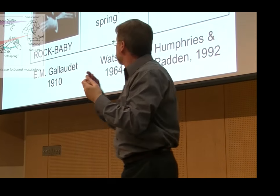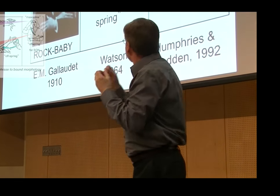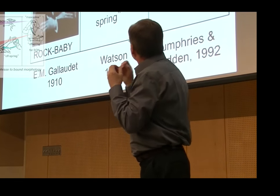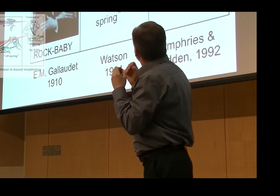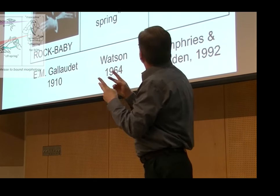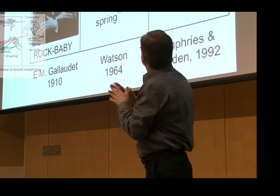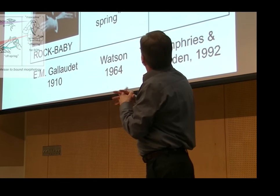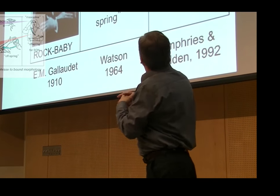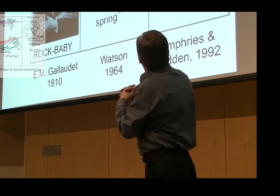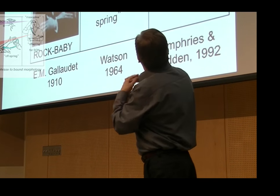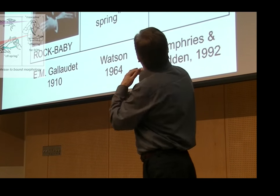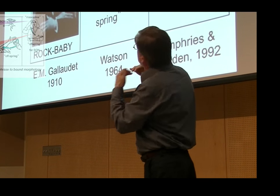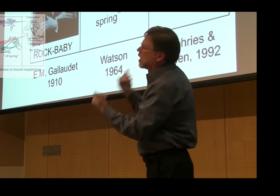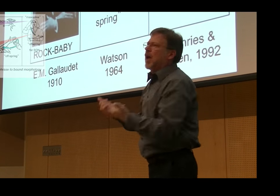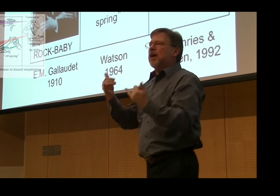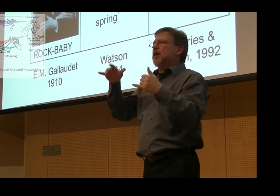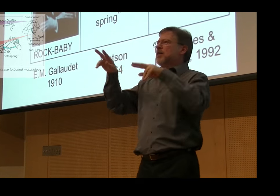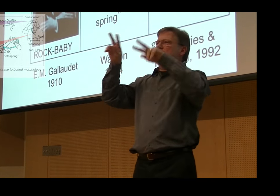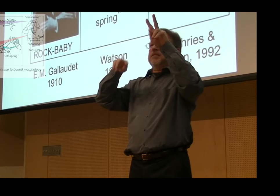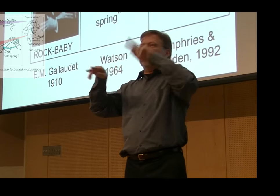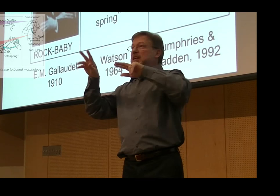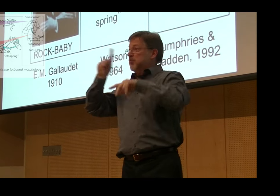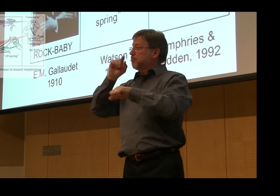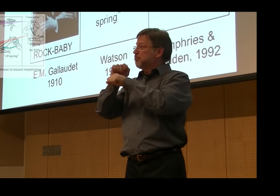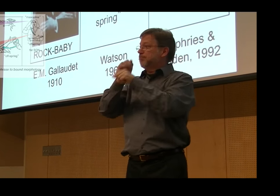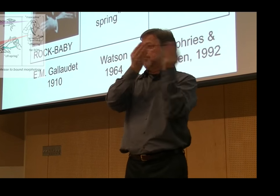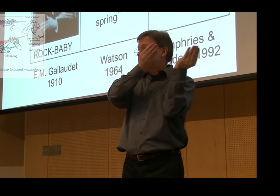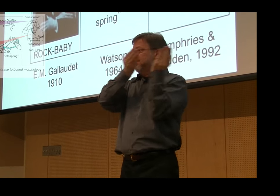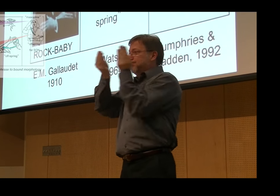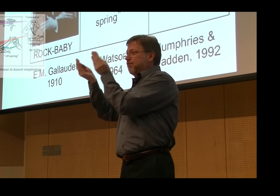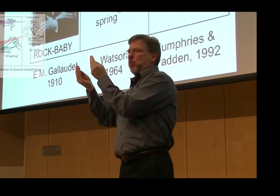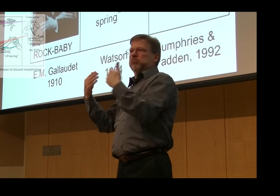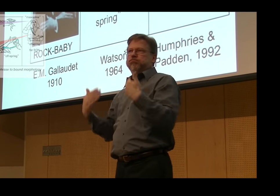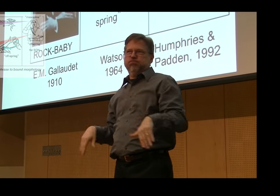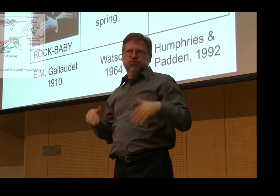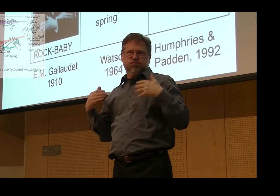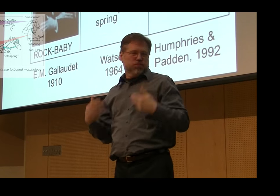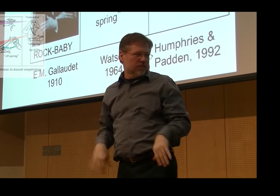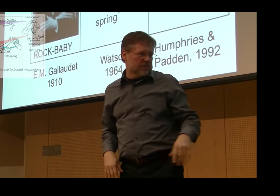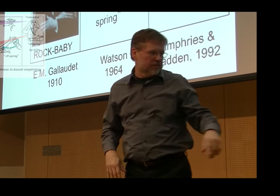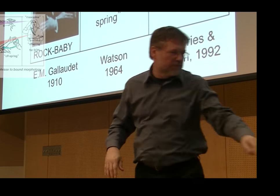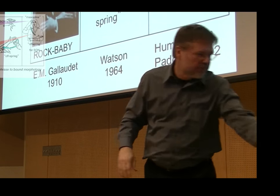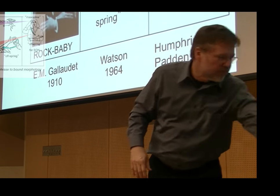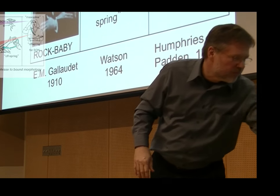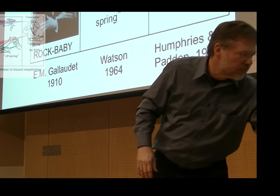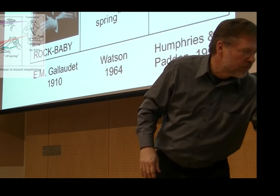Older generation people, either affirming or disaffirming, they've seen that version, et cetera, et cetera. And younger people